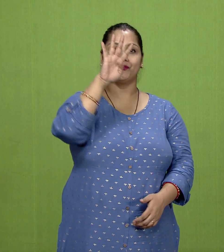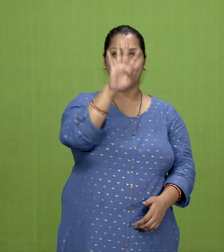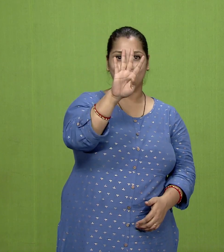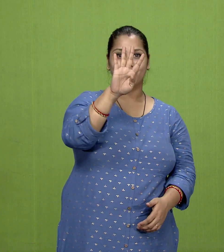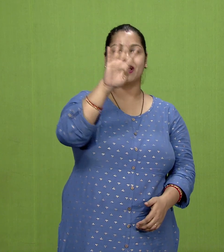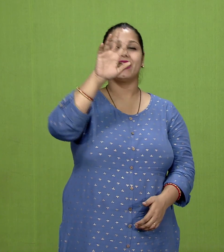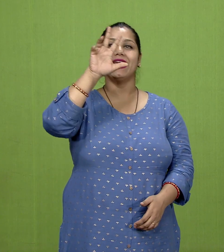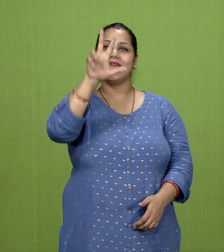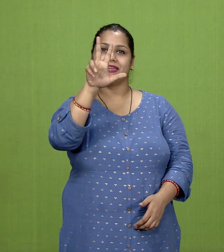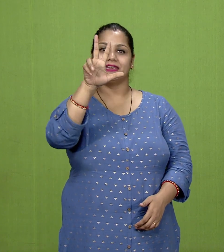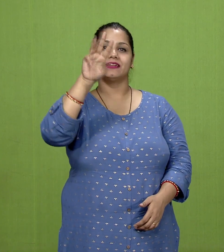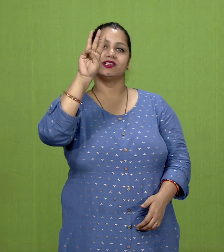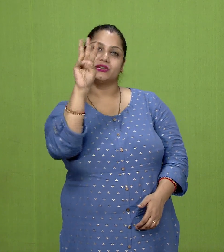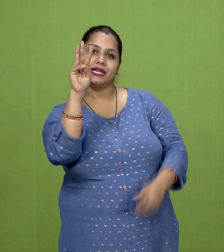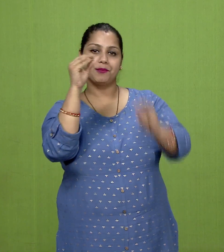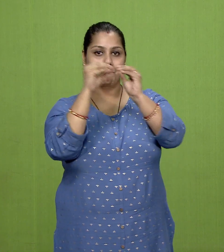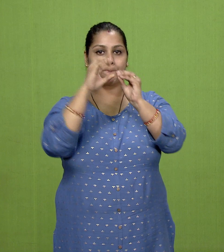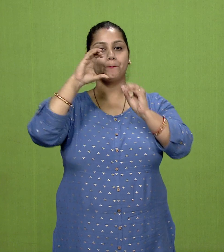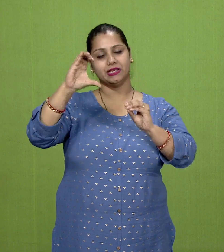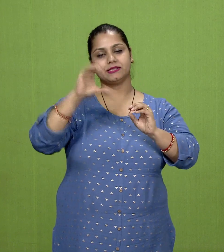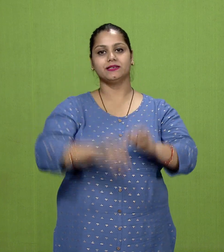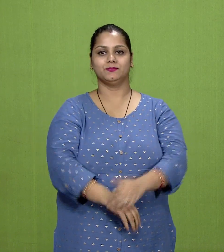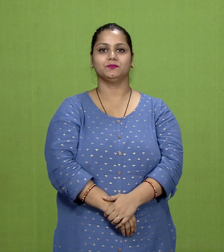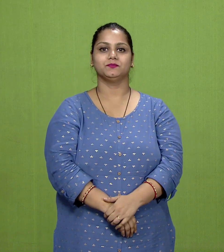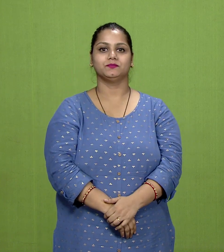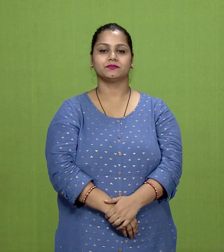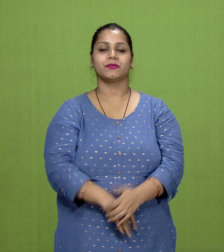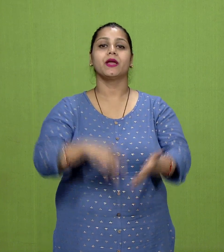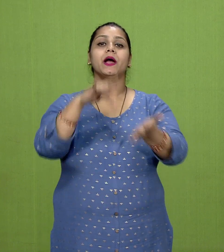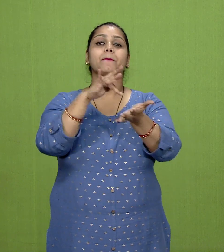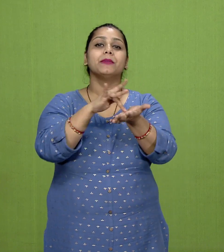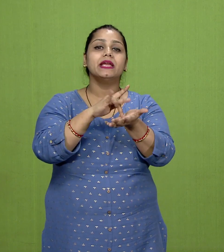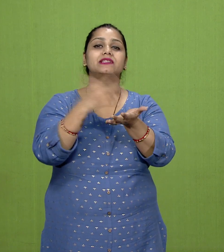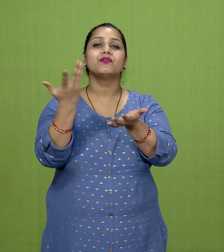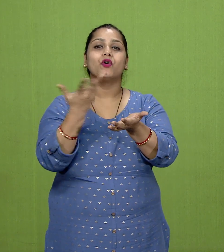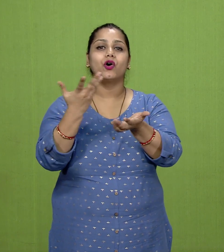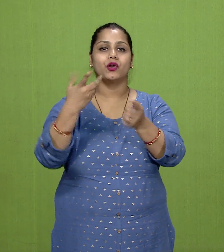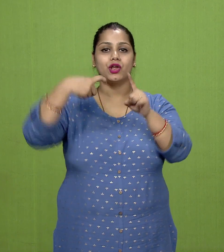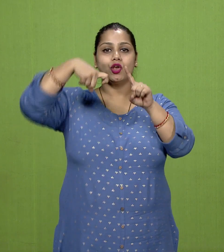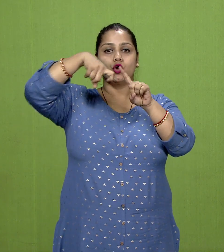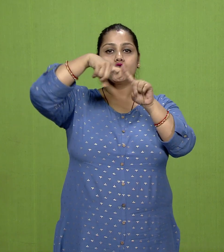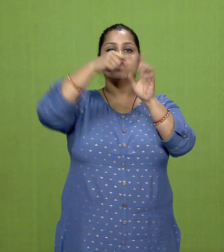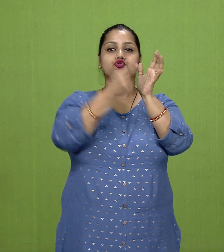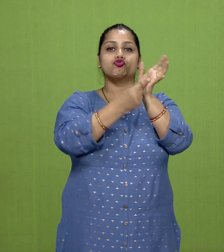at Kushinagar in Uttar Pradesh.